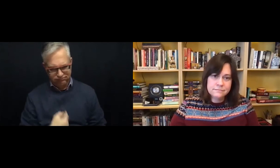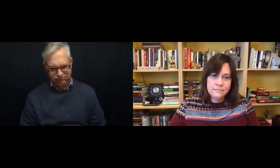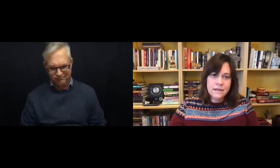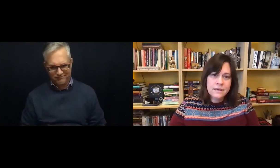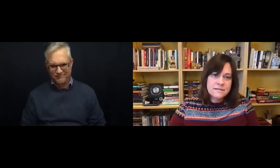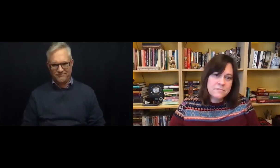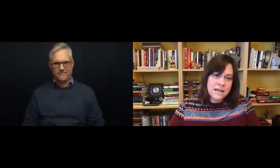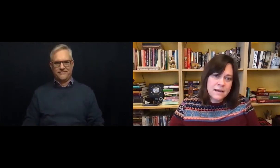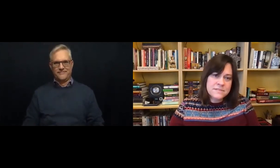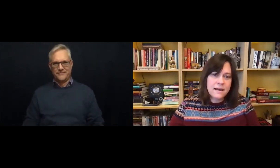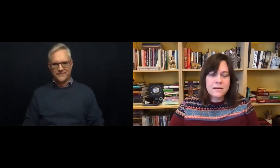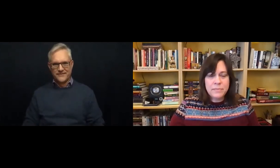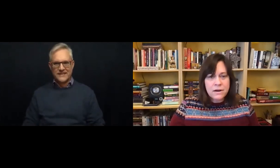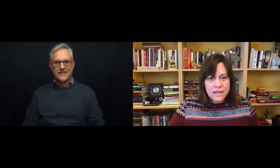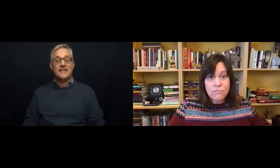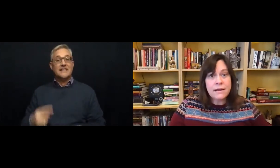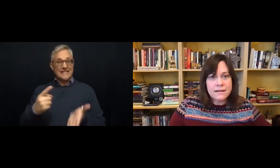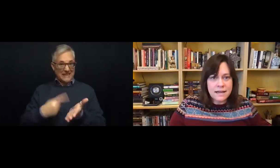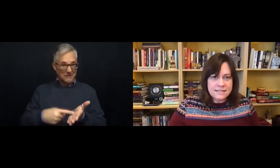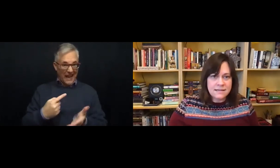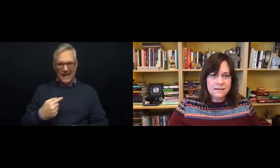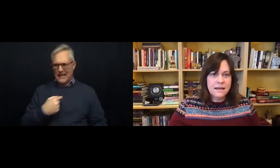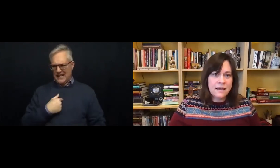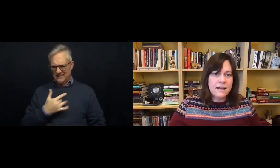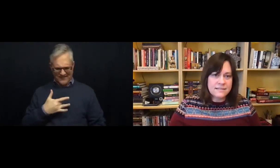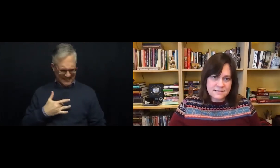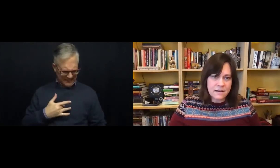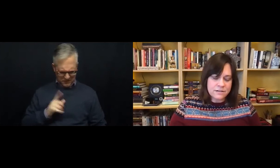sometimes I can barely recognize it as such